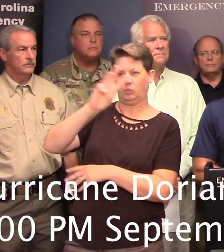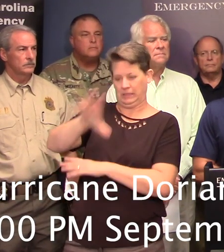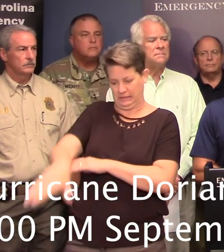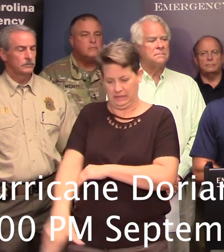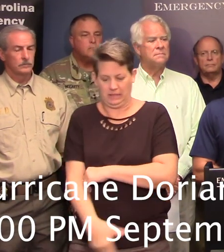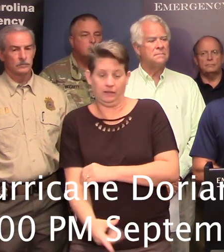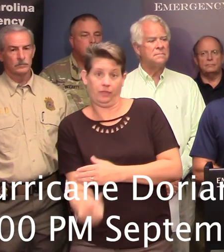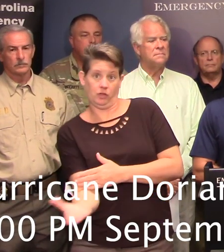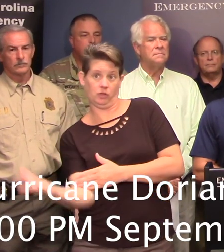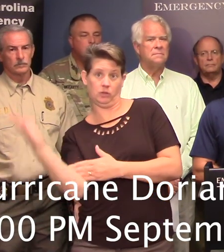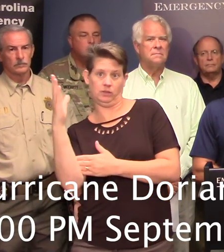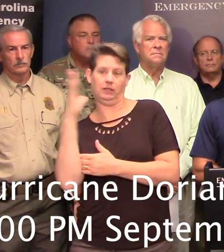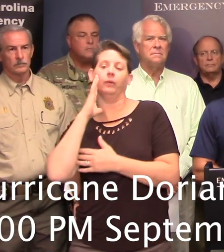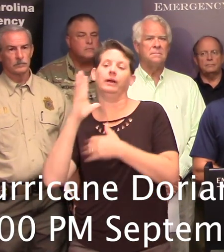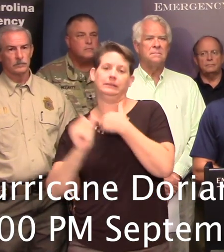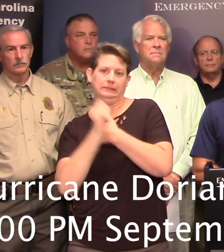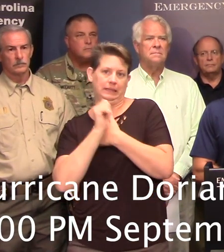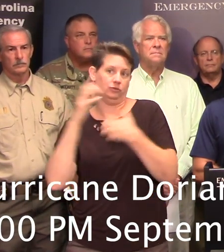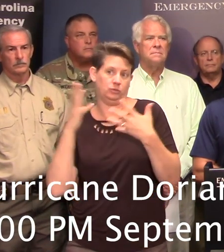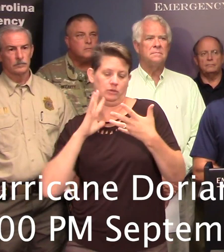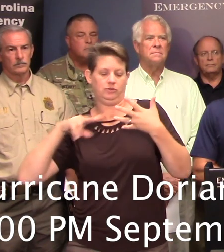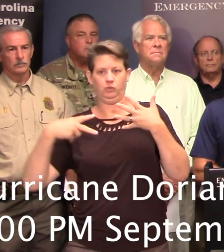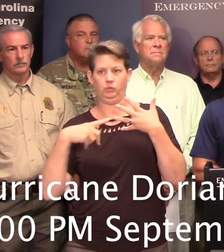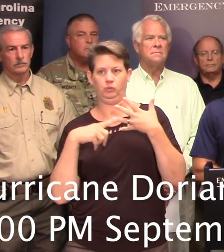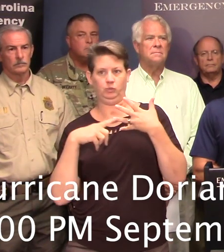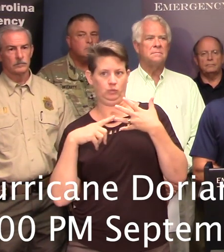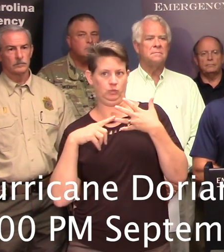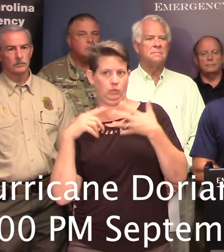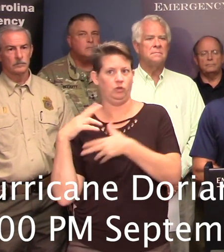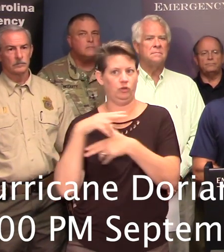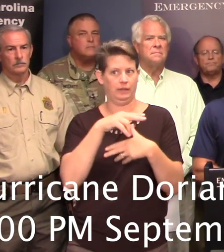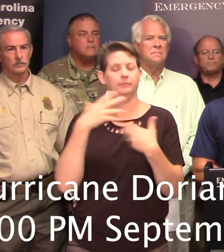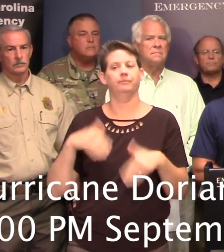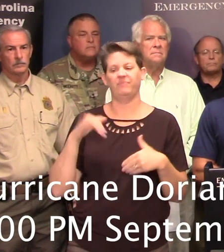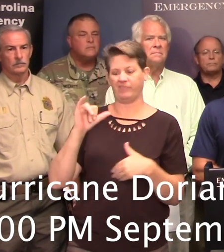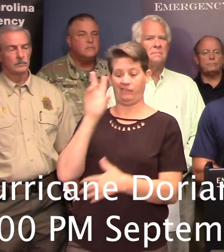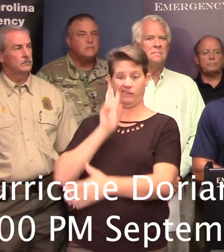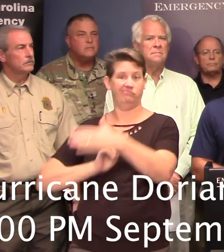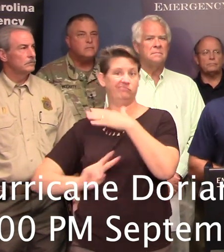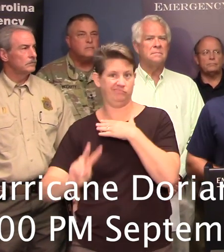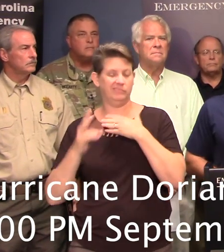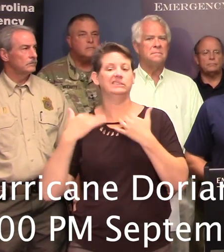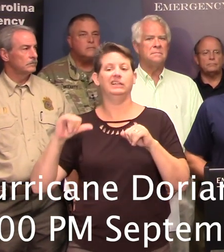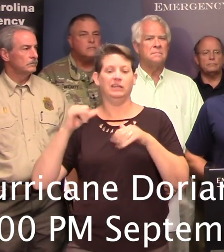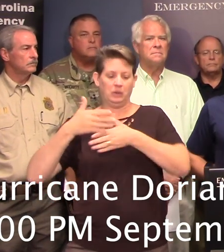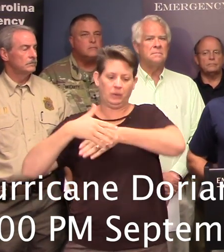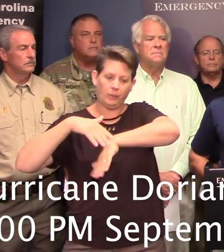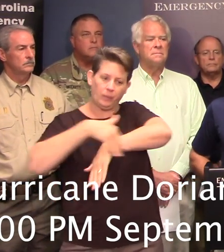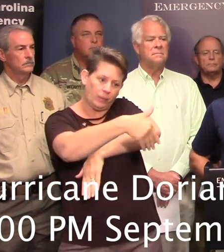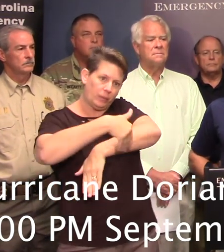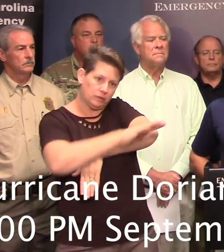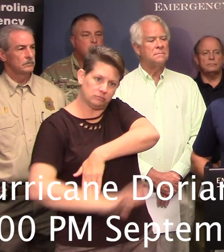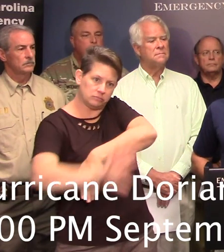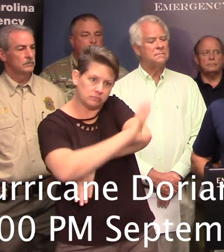and Thursday as a dangerous Category 2 hurricane. Even with the forecast track offshore, Dorian will be